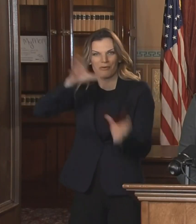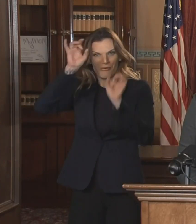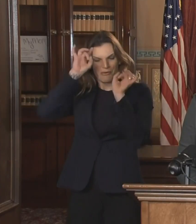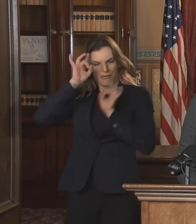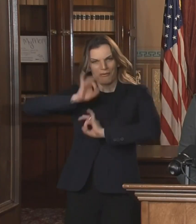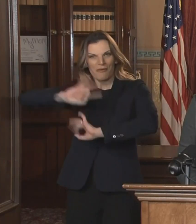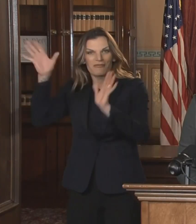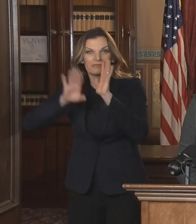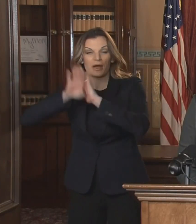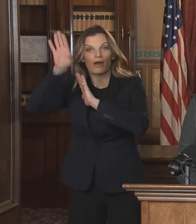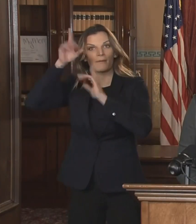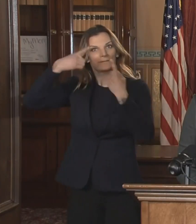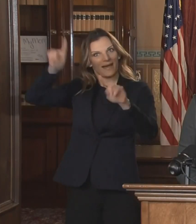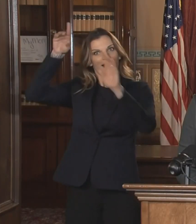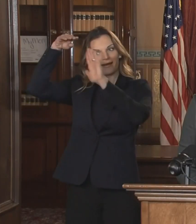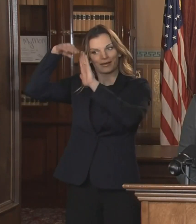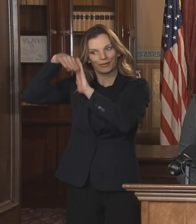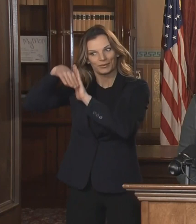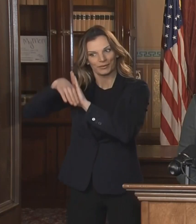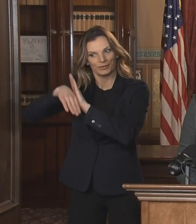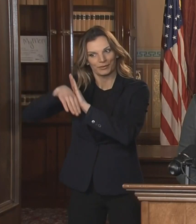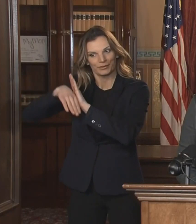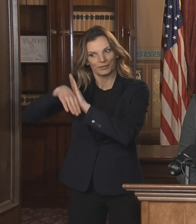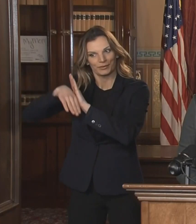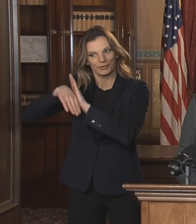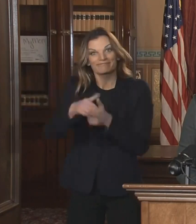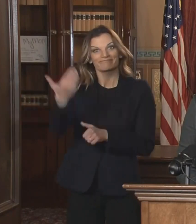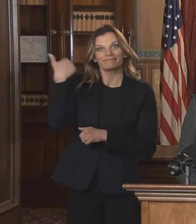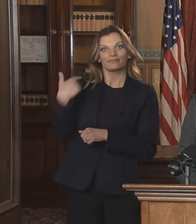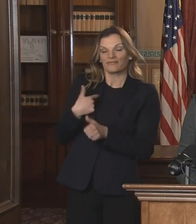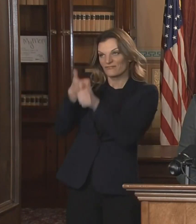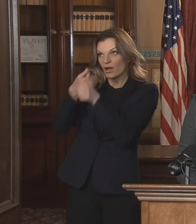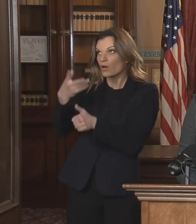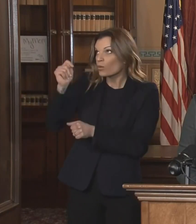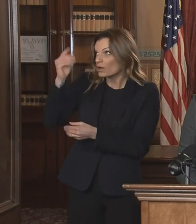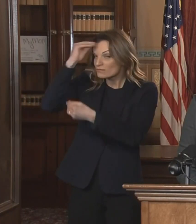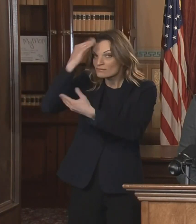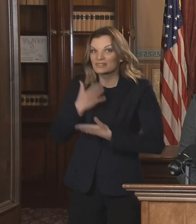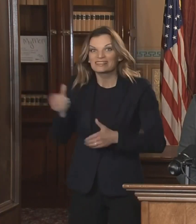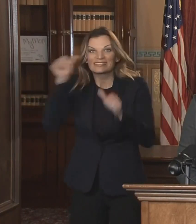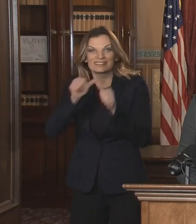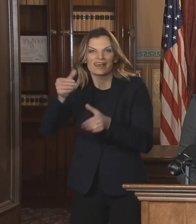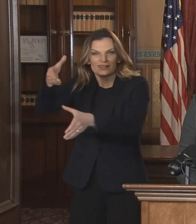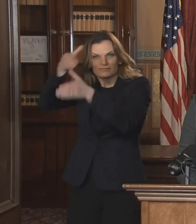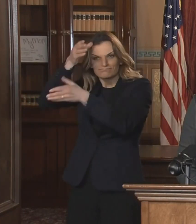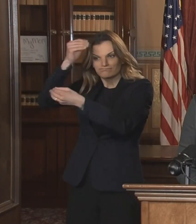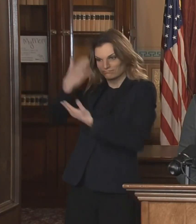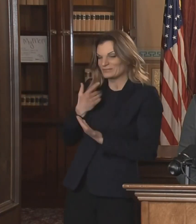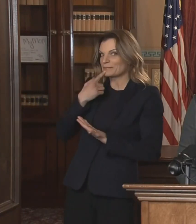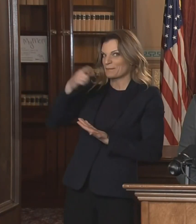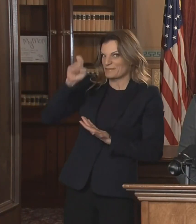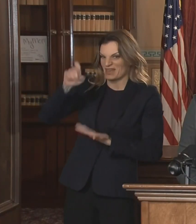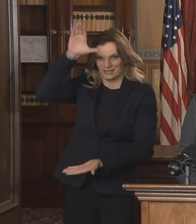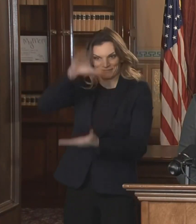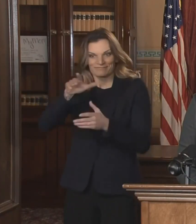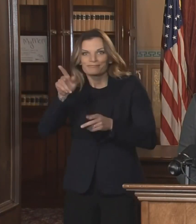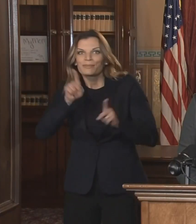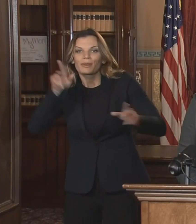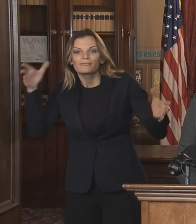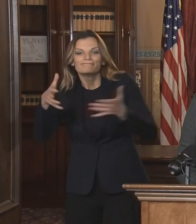beat COVID-19 last time by listening to public health experts and we can beat it again.